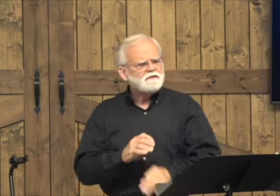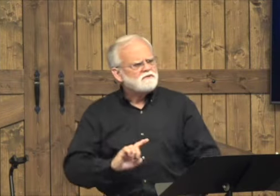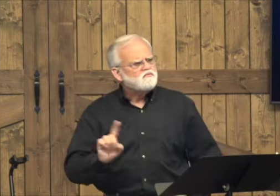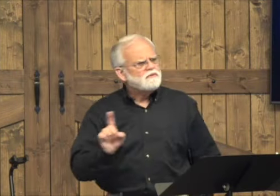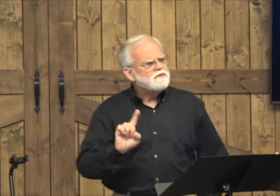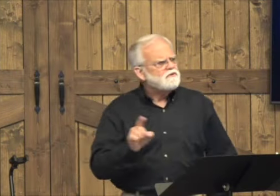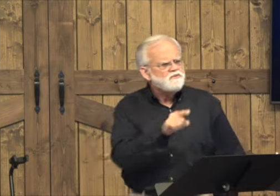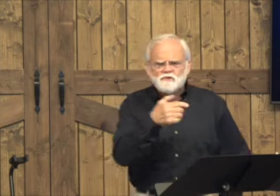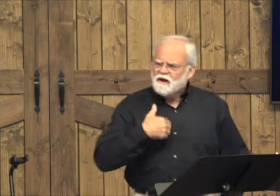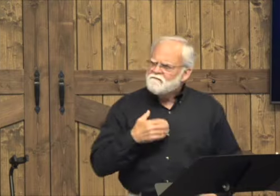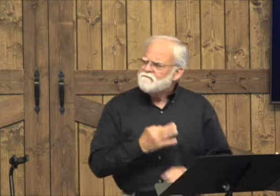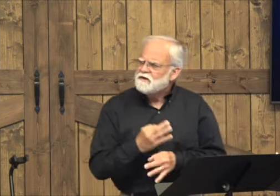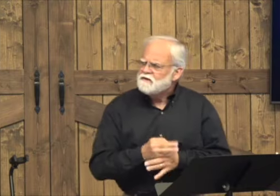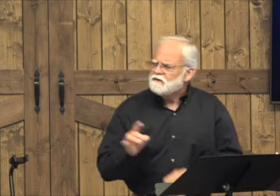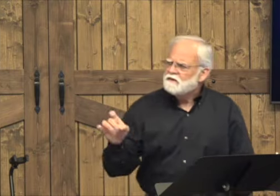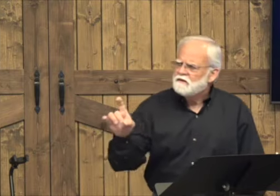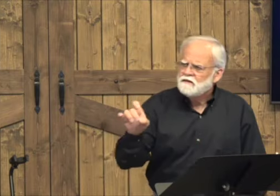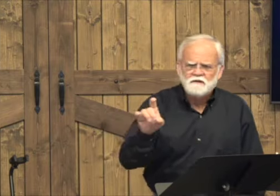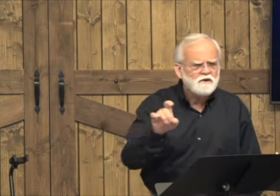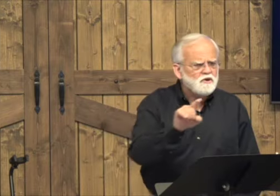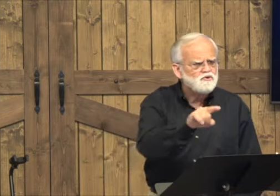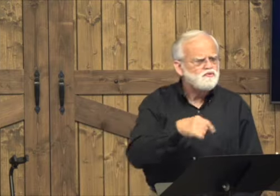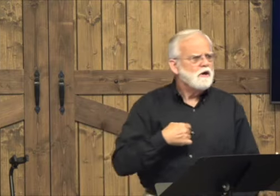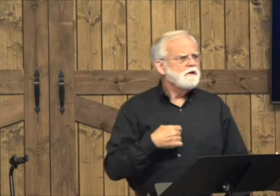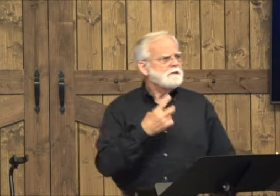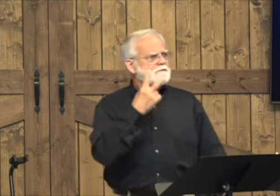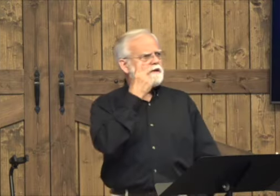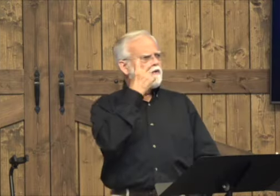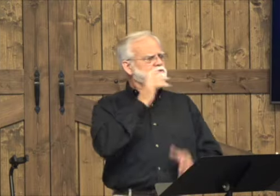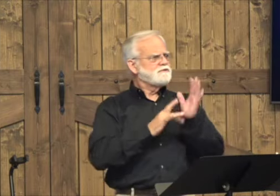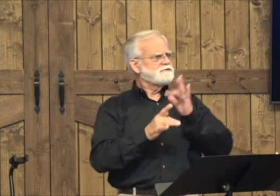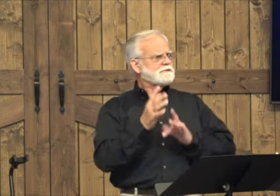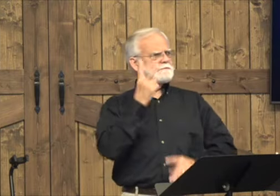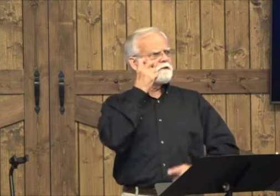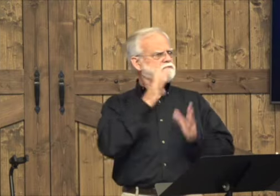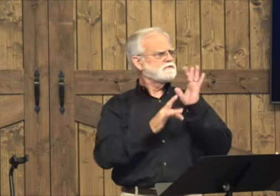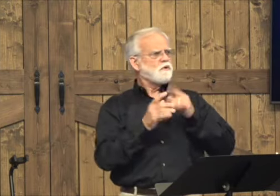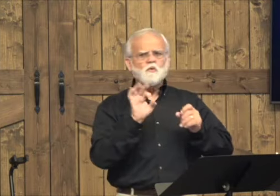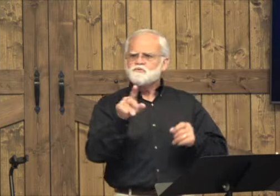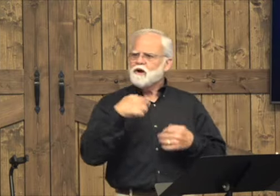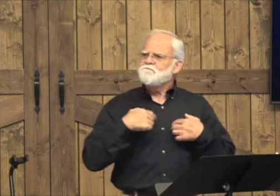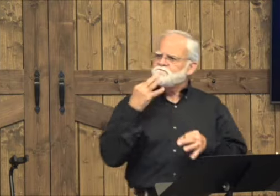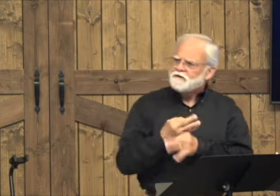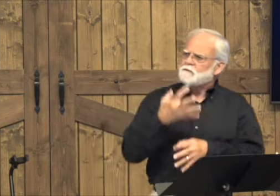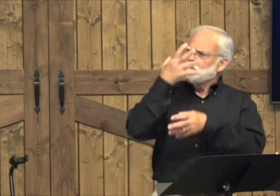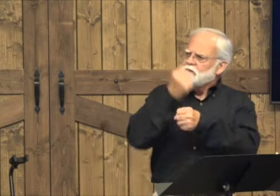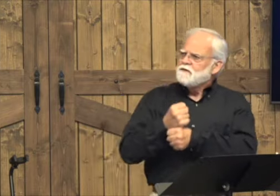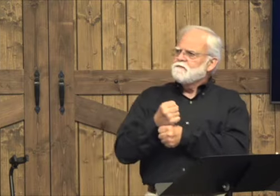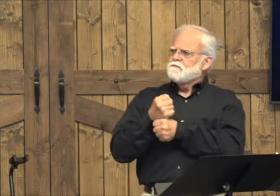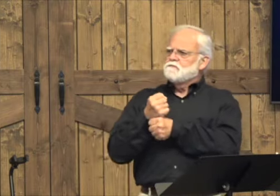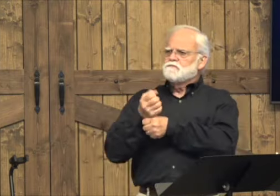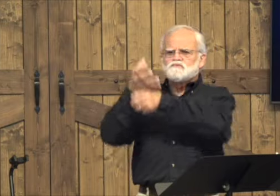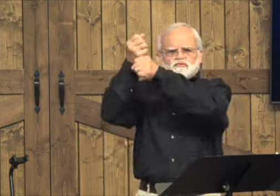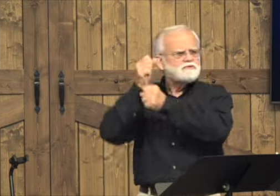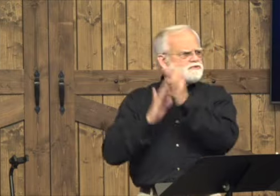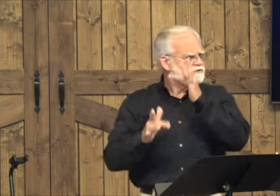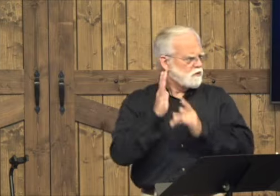Your faith. Where? Where is your faith? Do you doubt or do you have strong